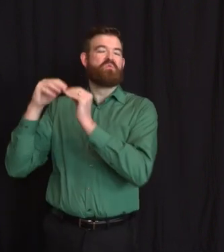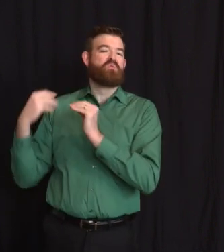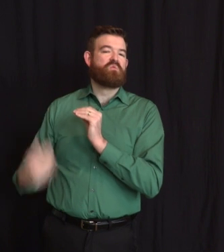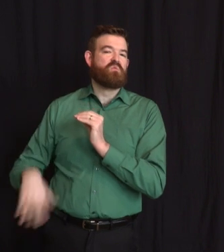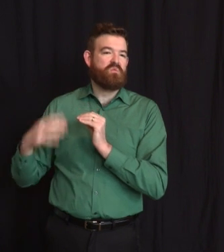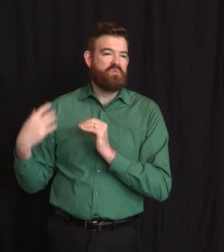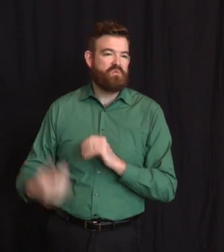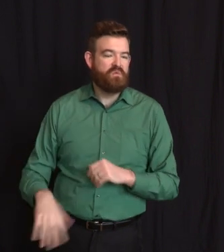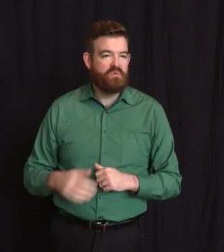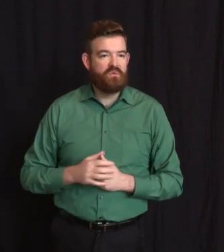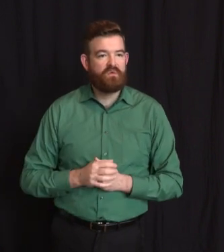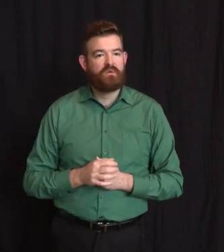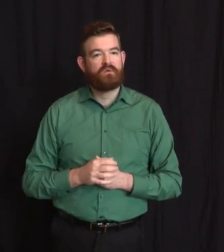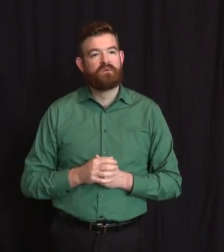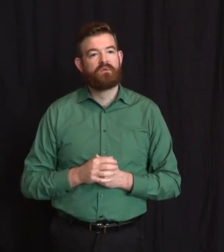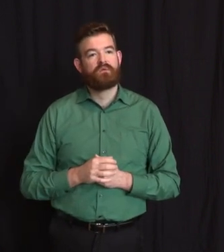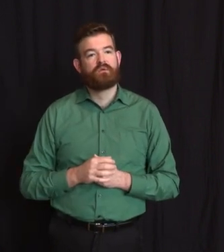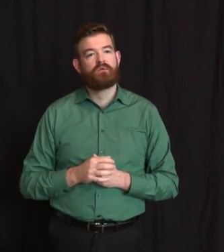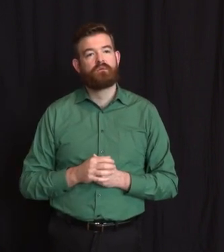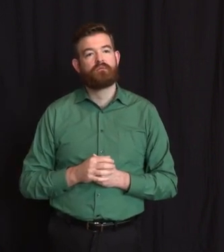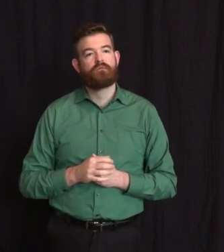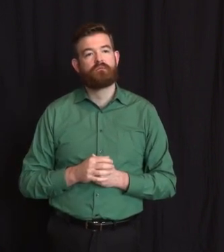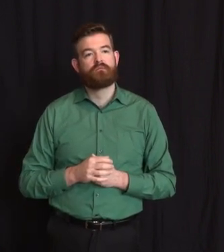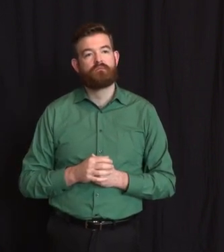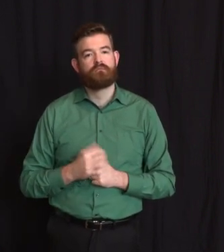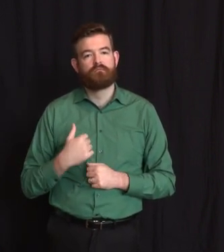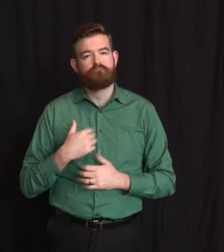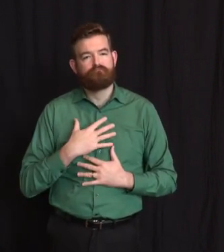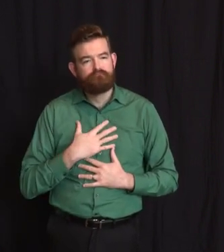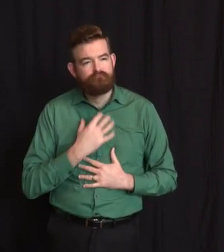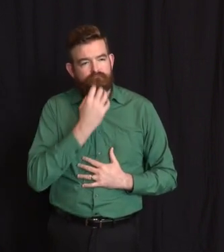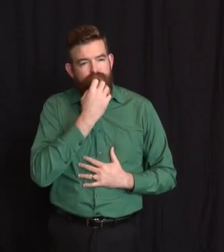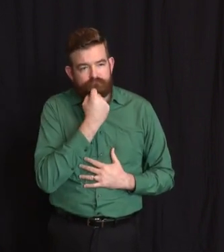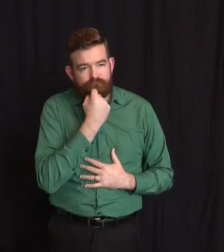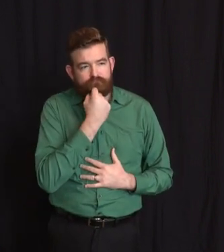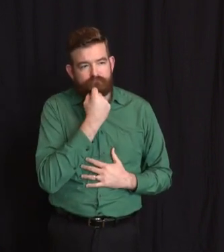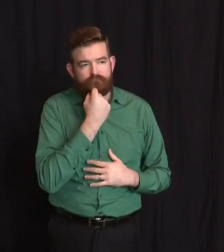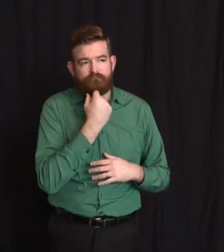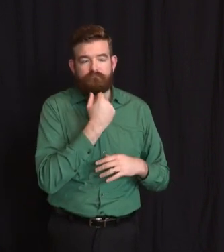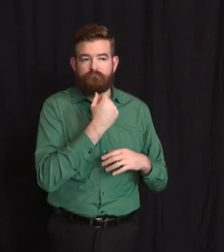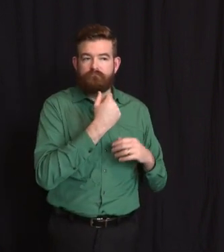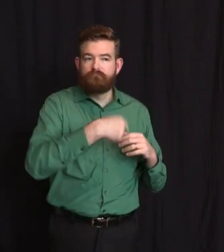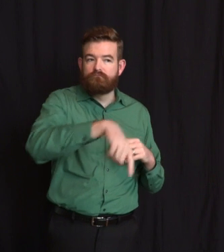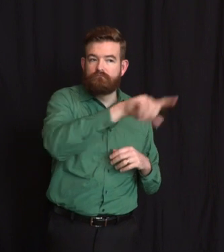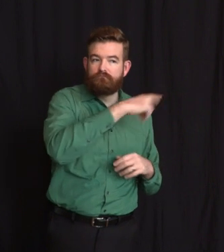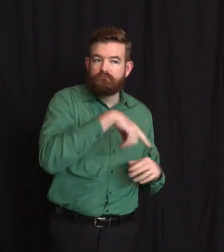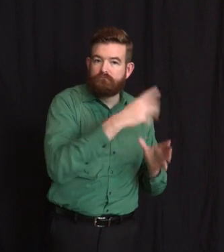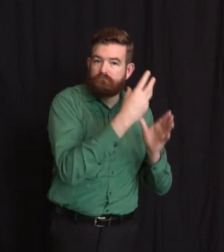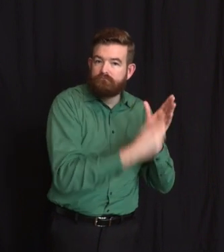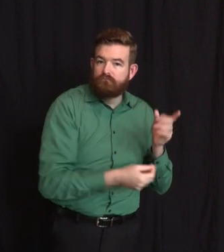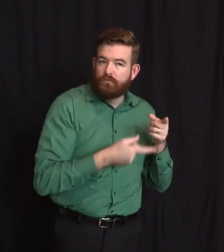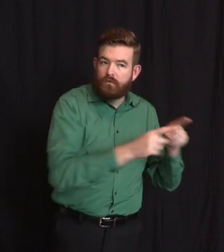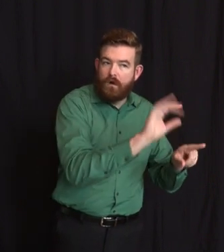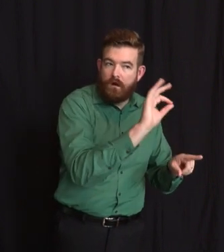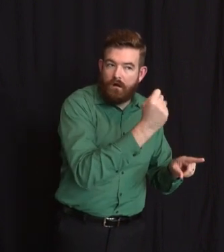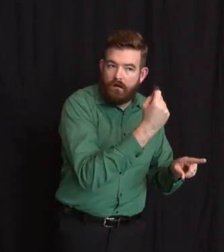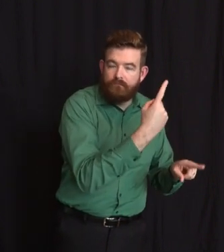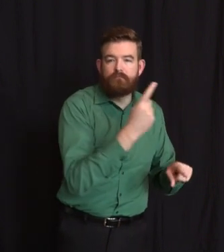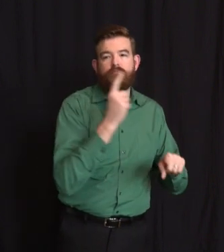3,840 more lost souls with whom to do the same. We mourn with each family who